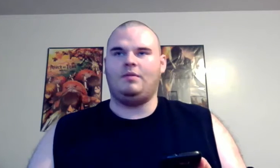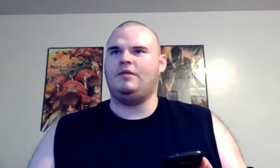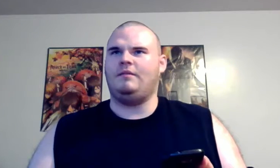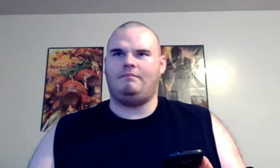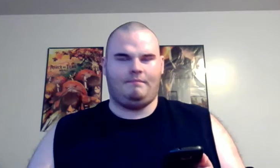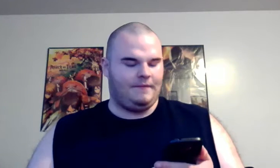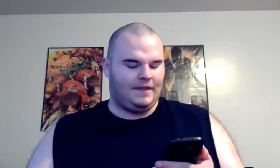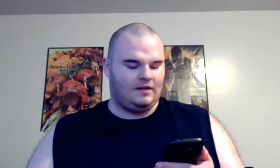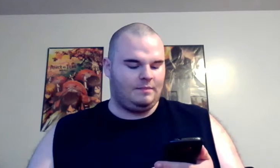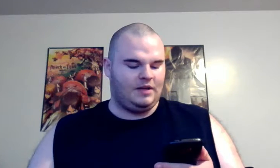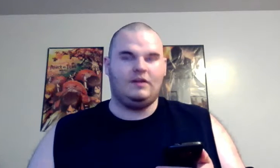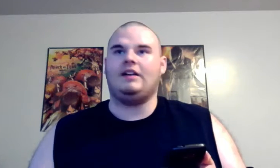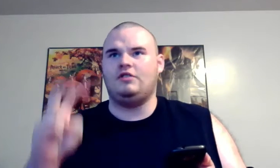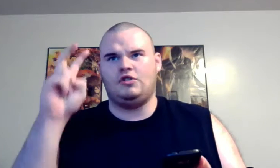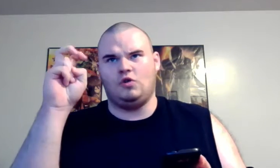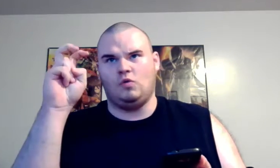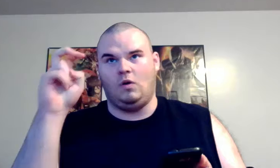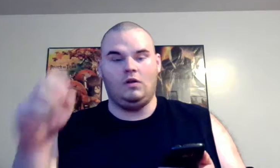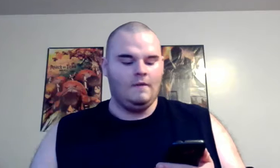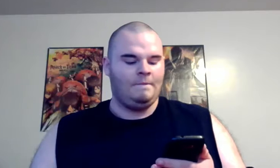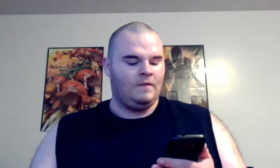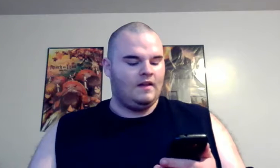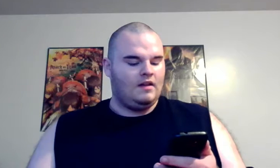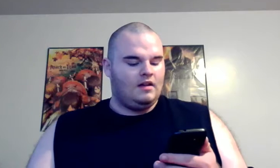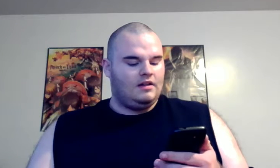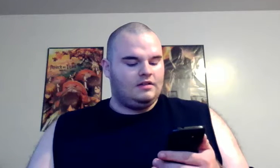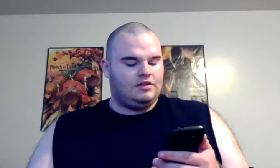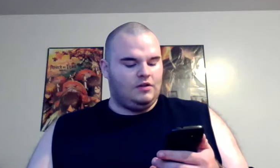therapeutic tool to